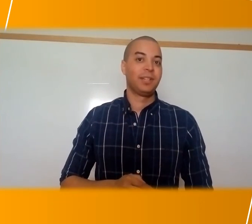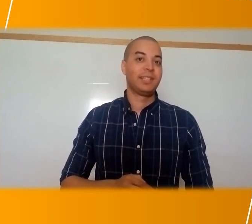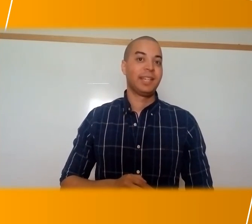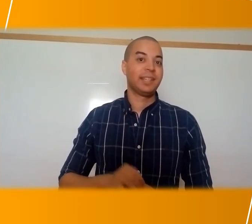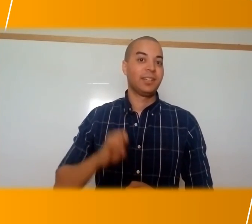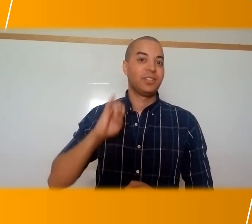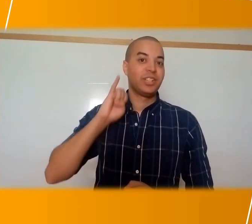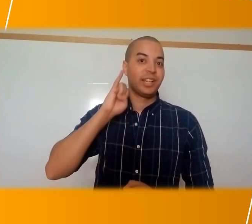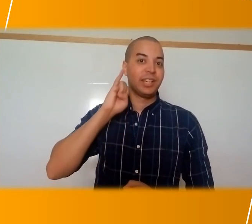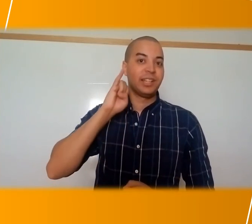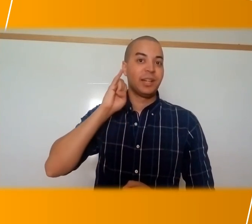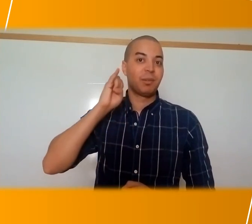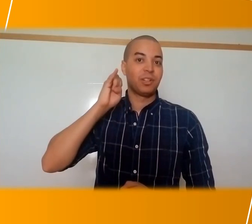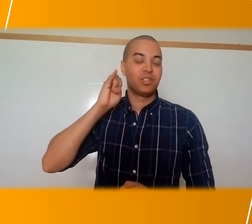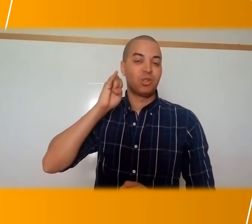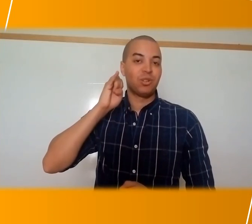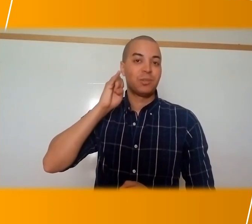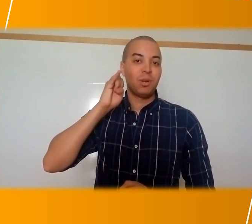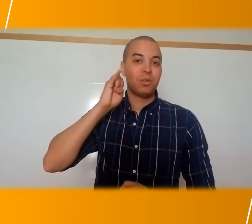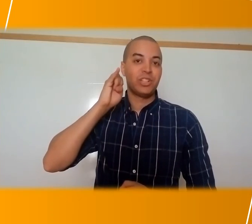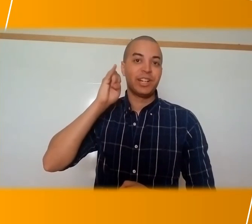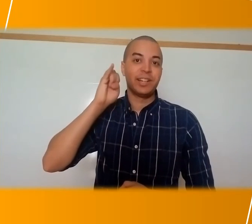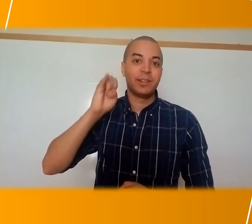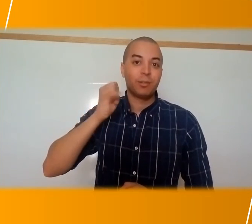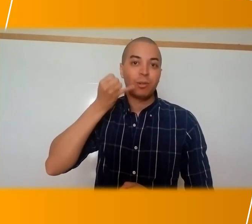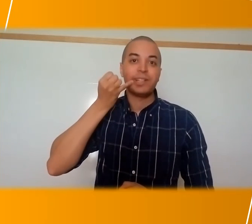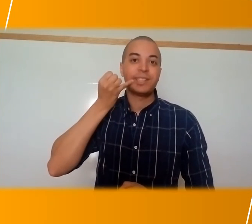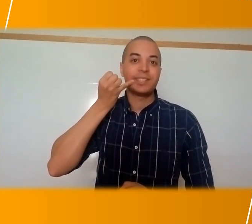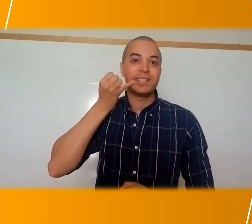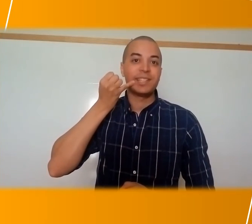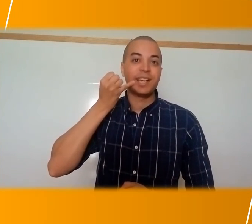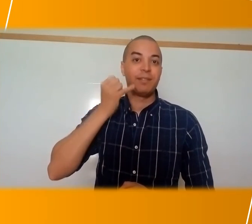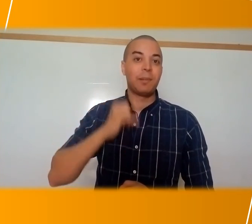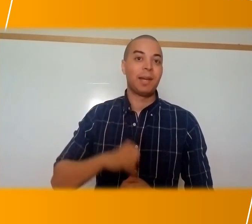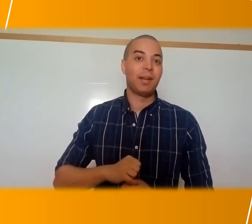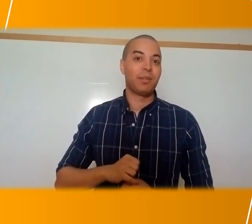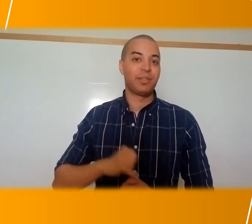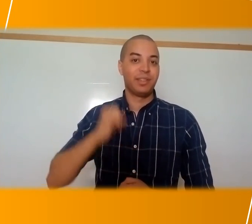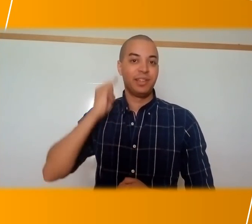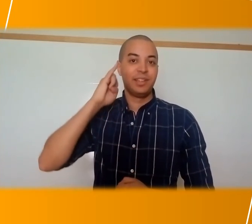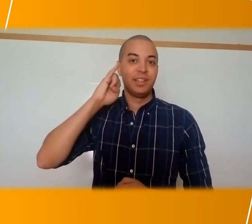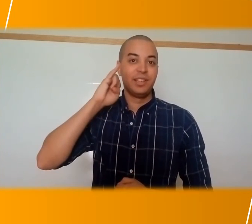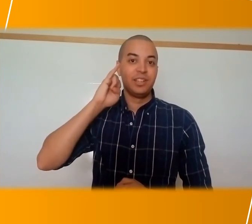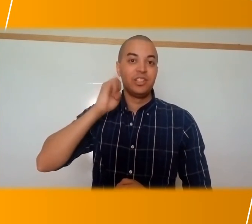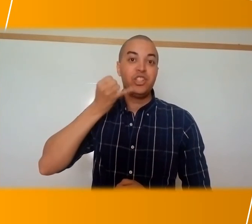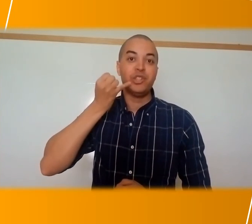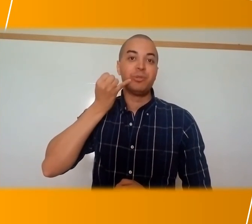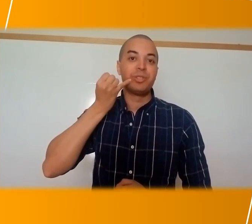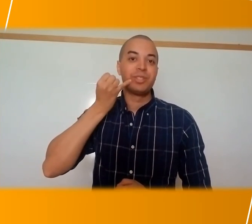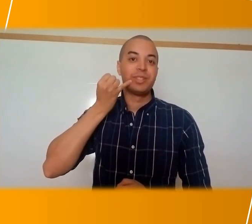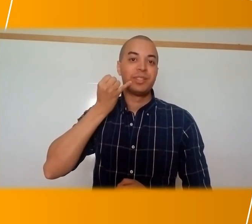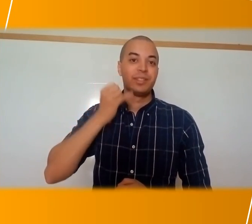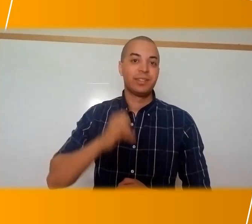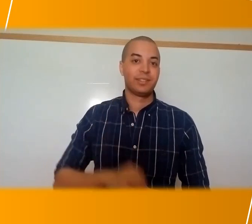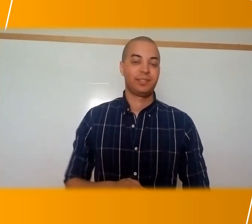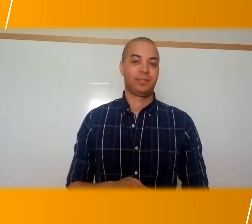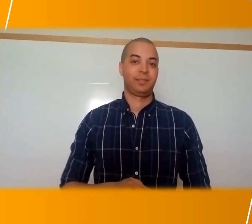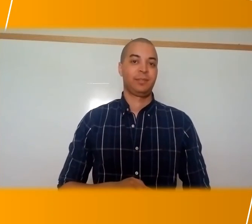We're going to take letter J and we're going to draw a small J right next to the side of our mouth. Juice.